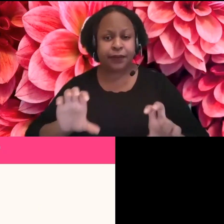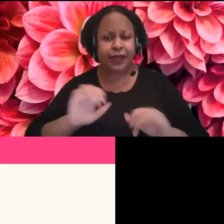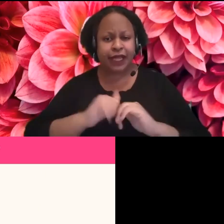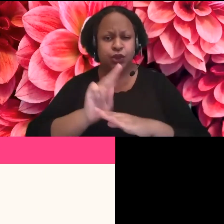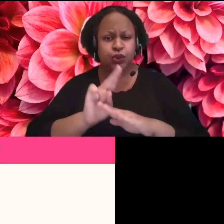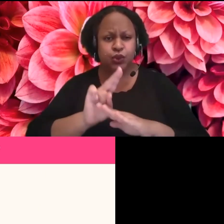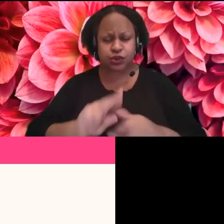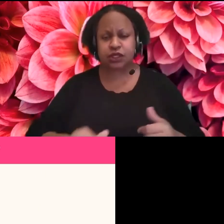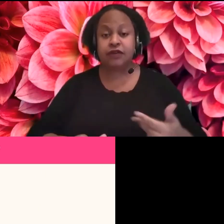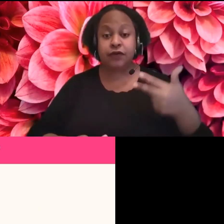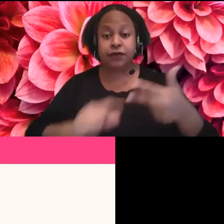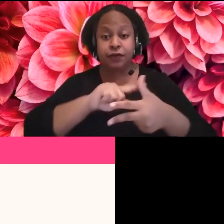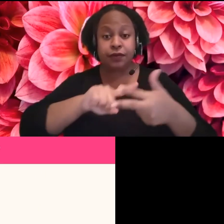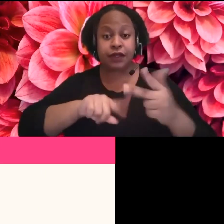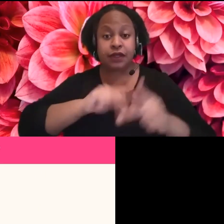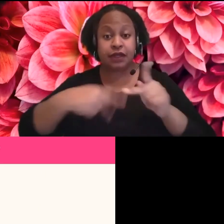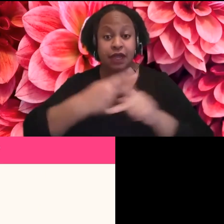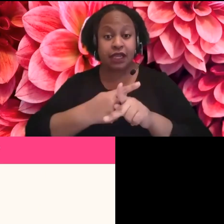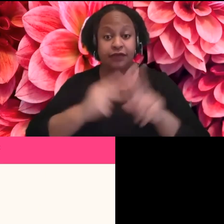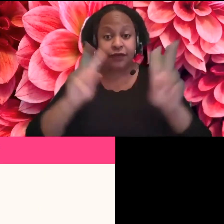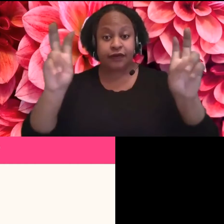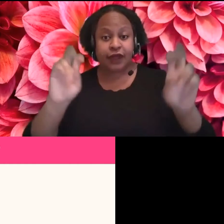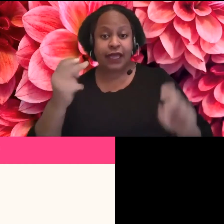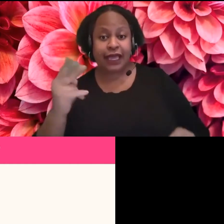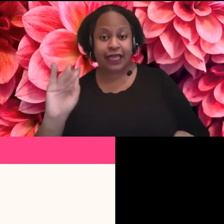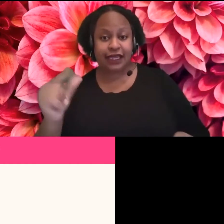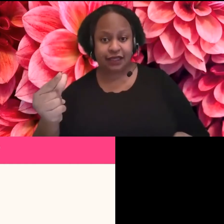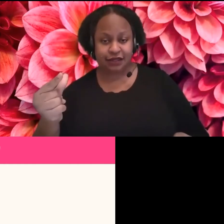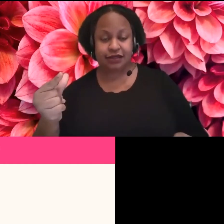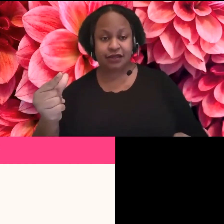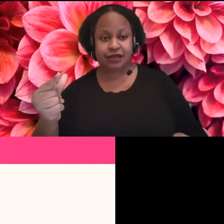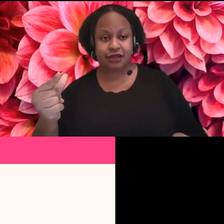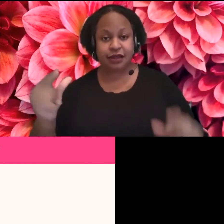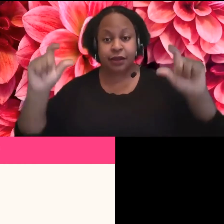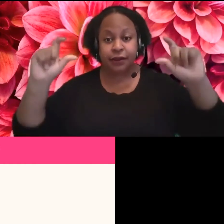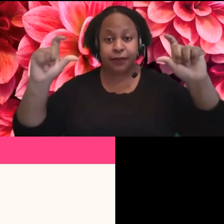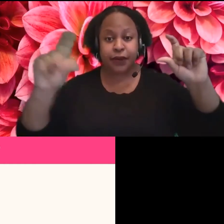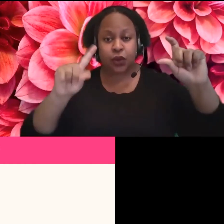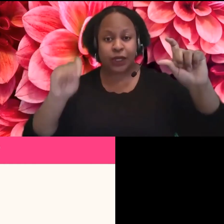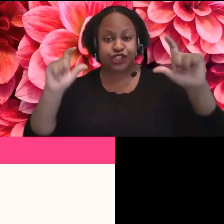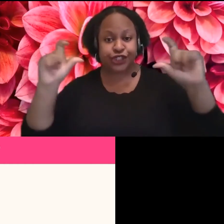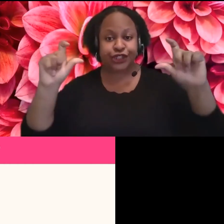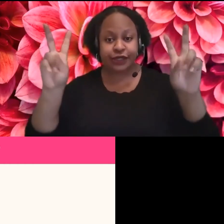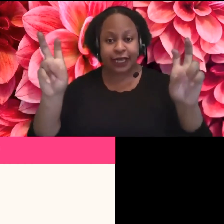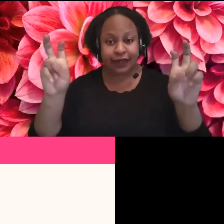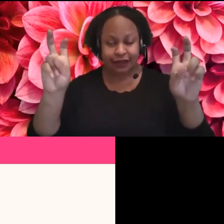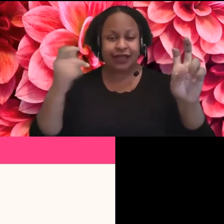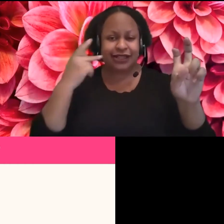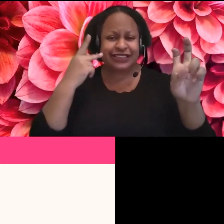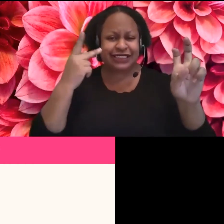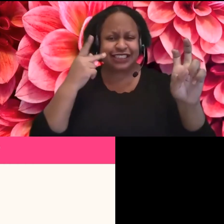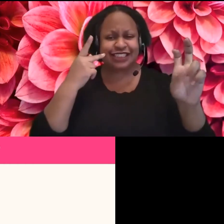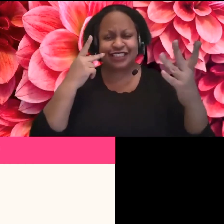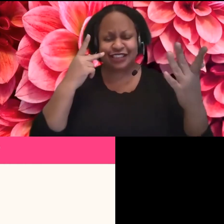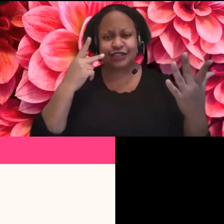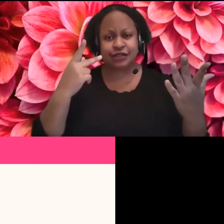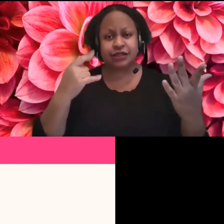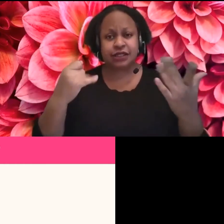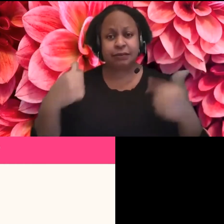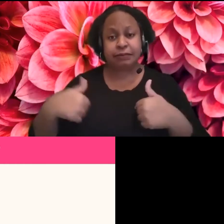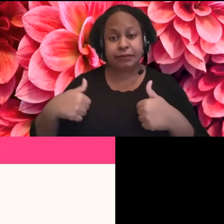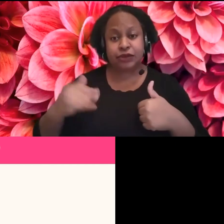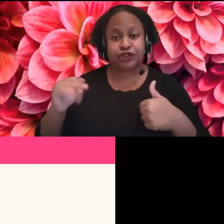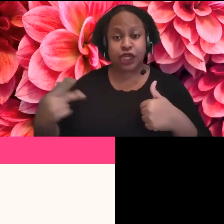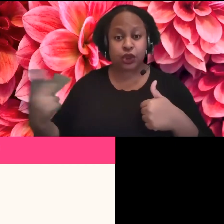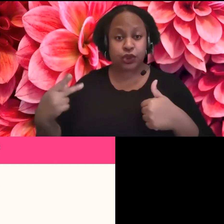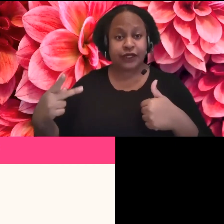so there's three types of headings. Um, the first type is question headings, which you have seen a lot of from me and Jack with